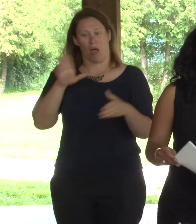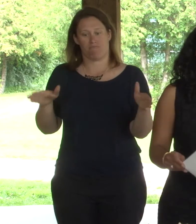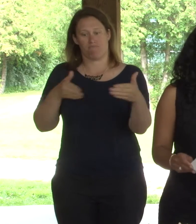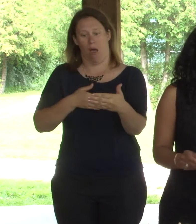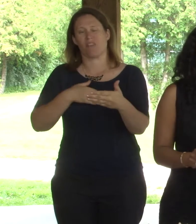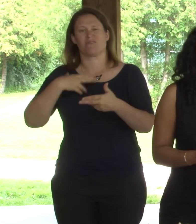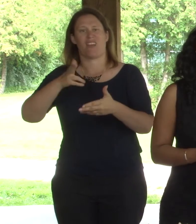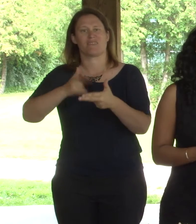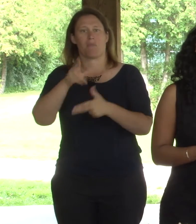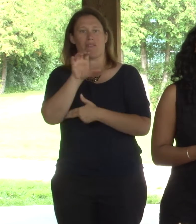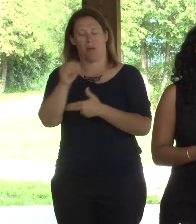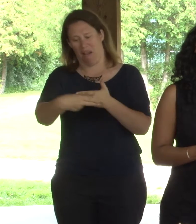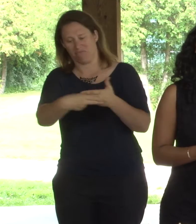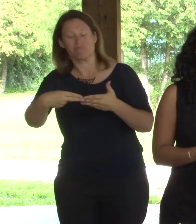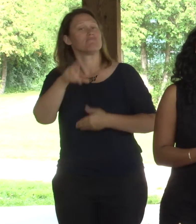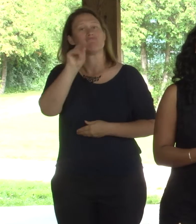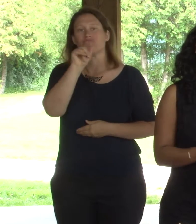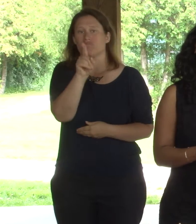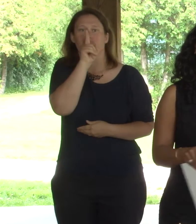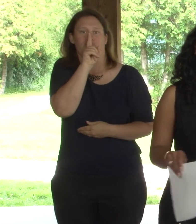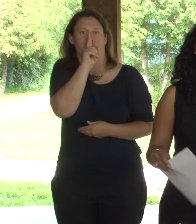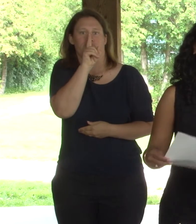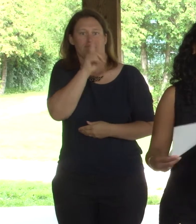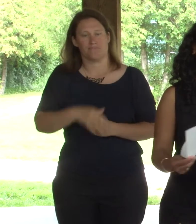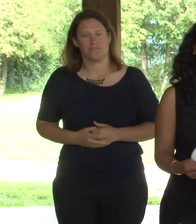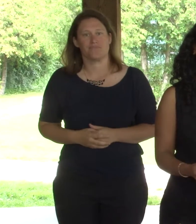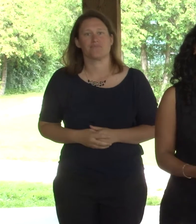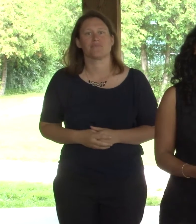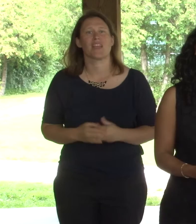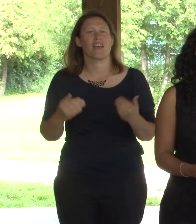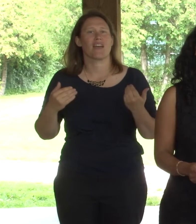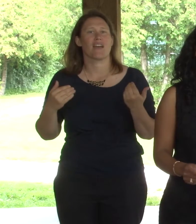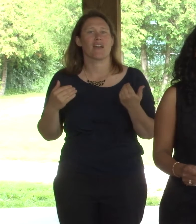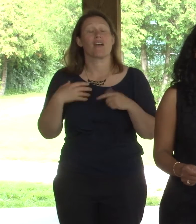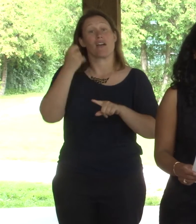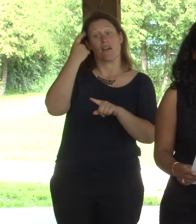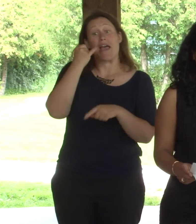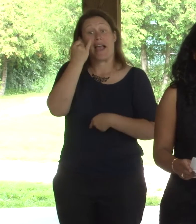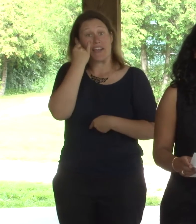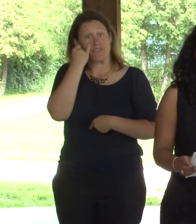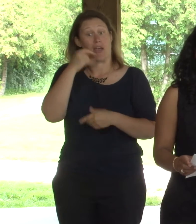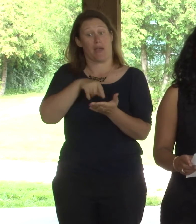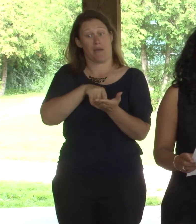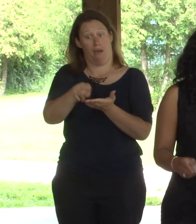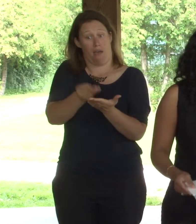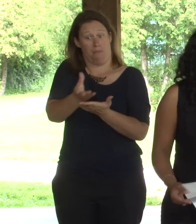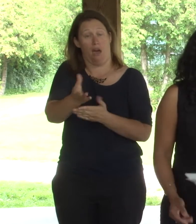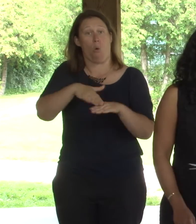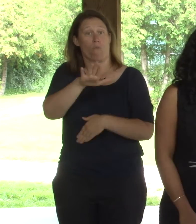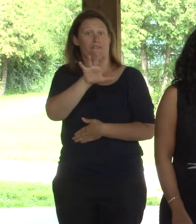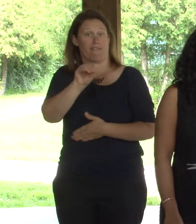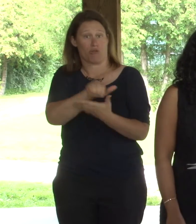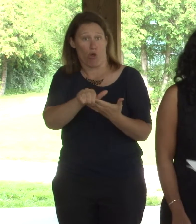again, hcomfort.com provides free description shipping on all products, on all little incontinence products over $50. Now, currently